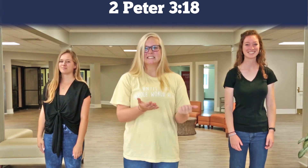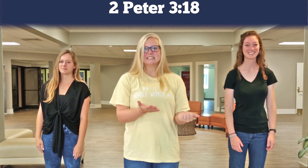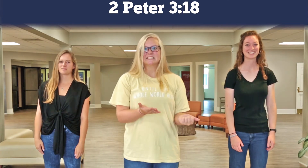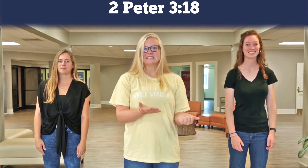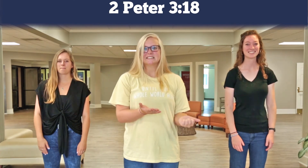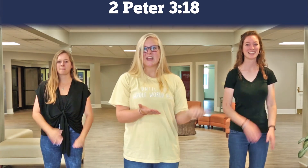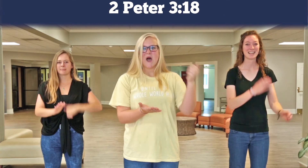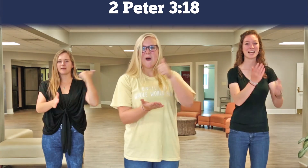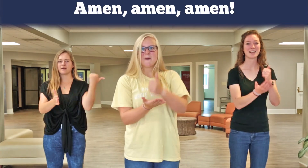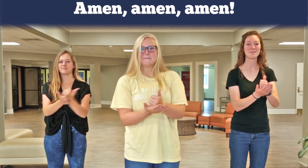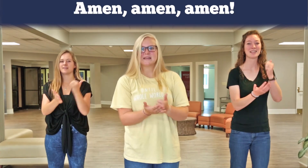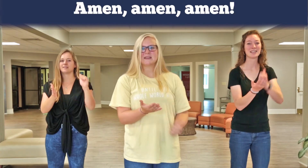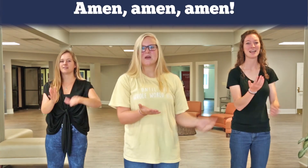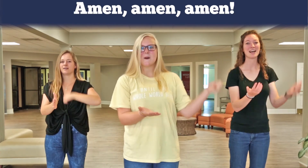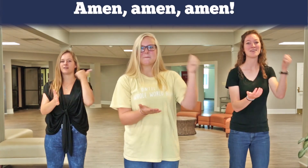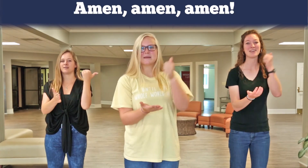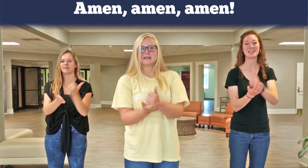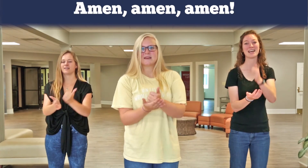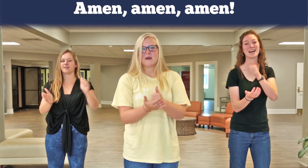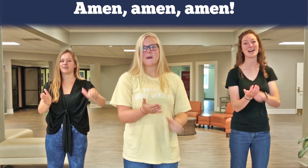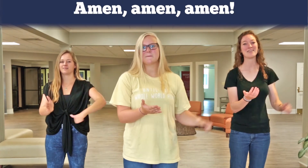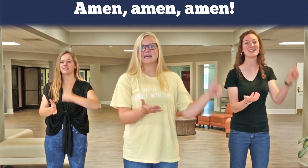18 Amen, Amen, Amen